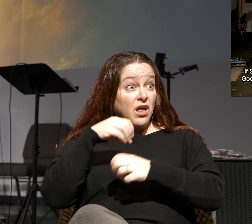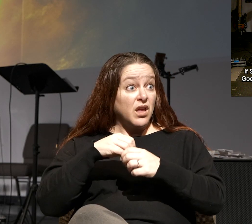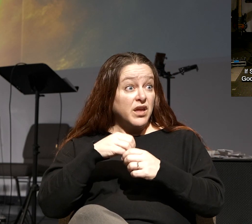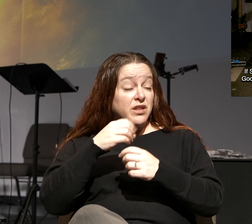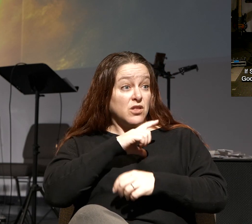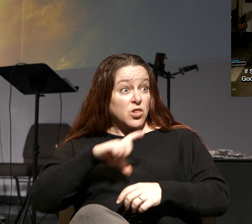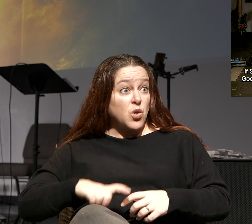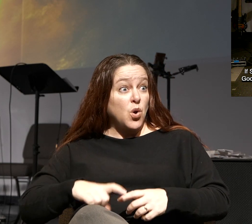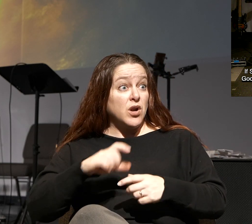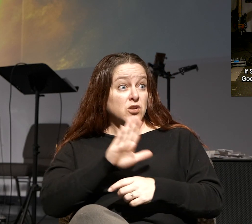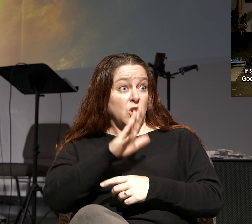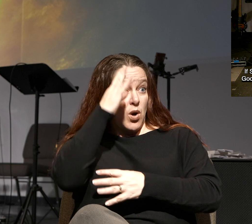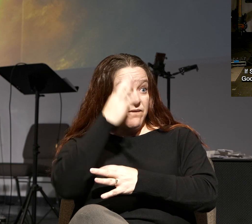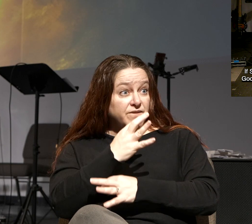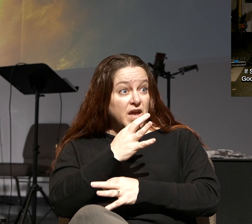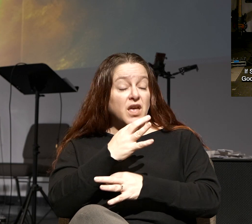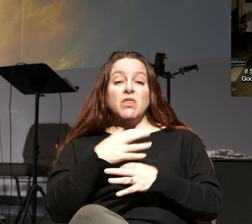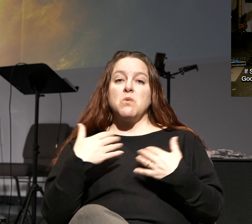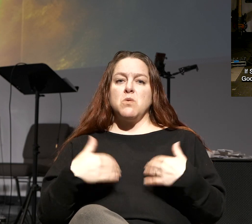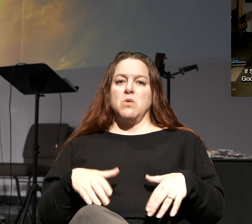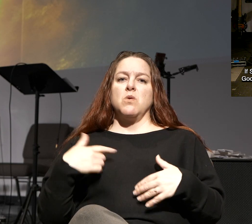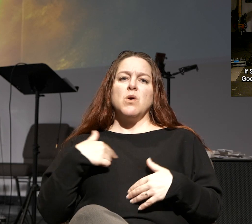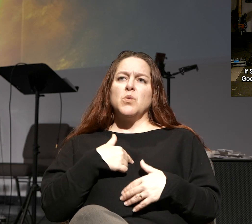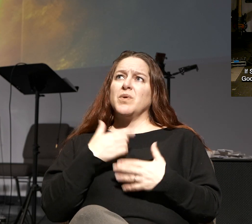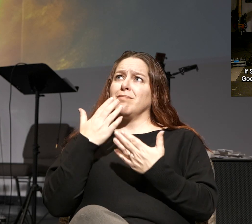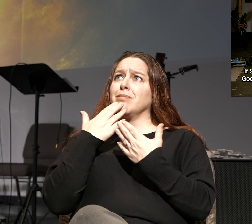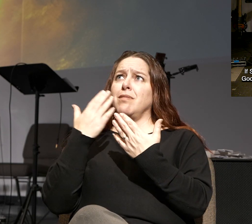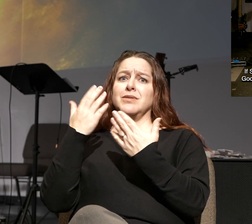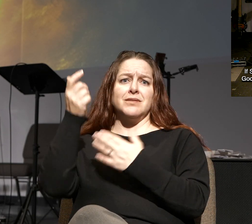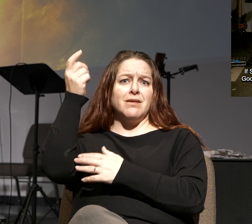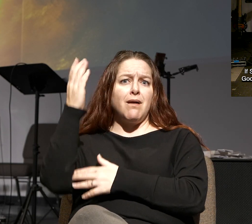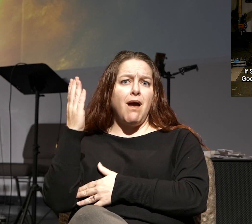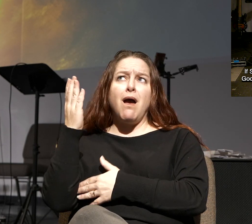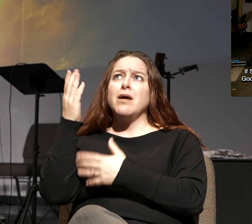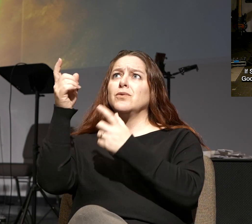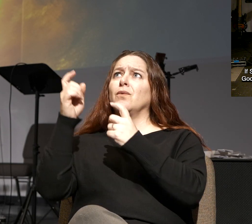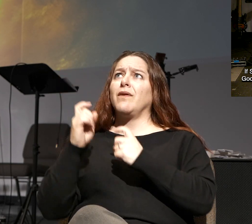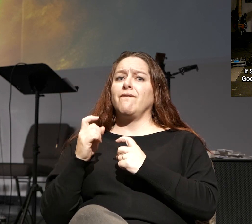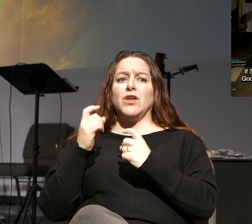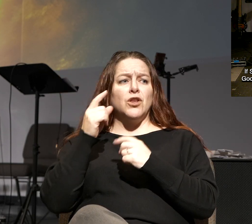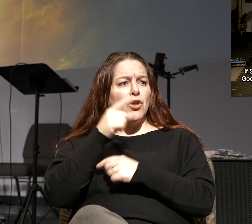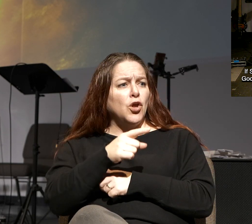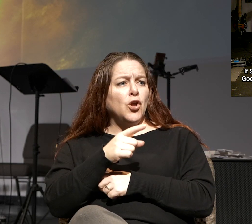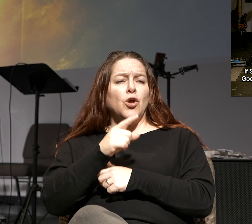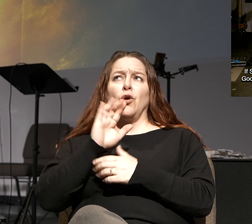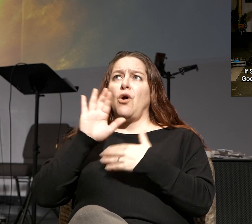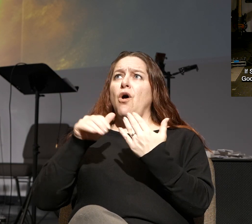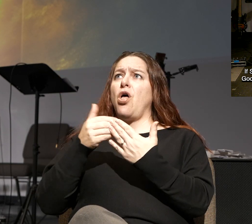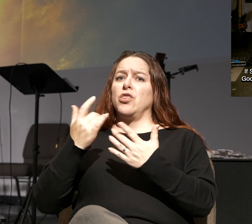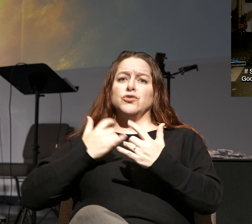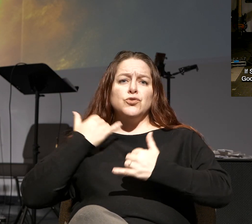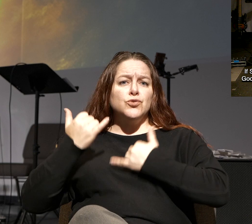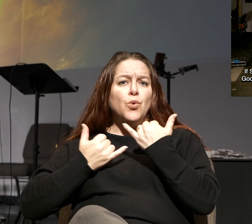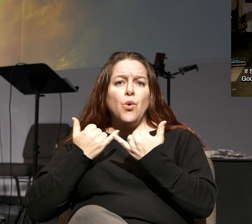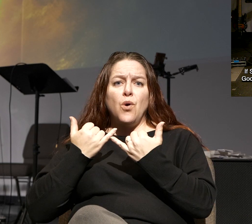You have this healthy faith. For what thanksgiving can we return to God for you for all the joy that we feel